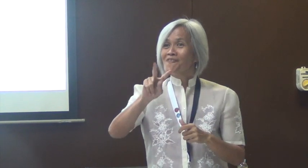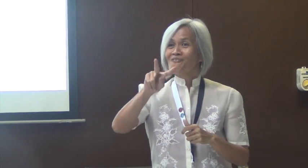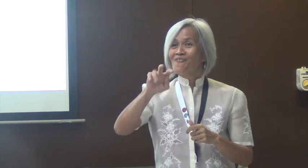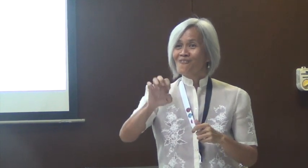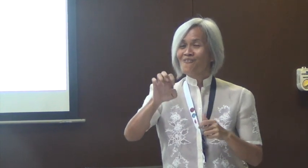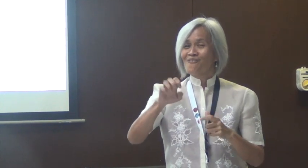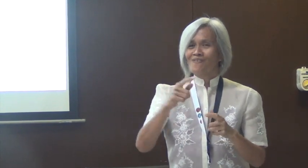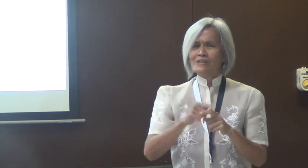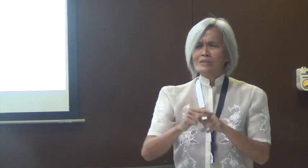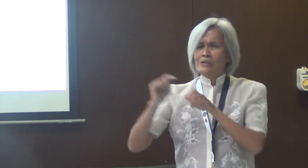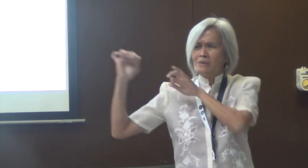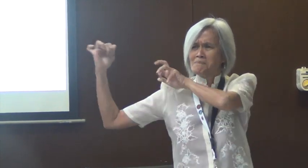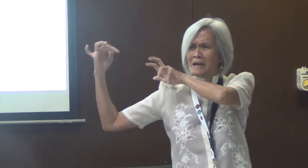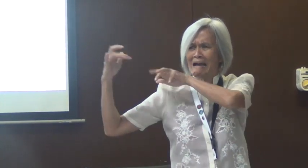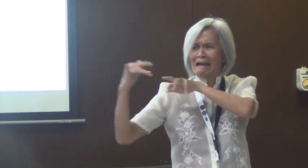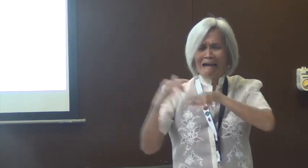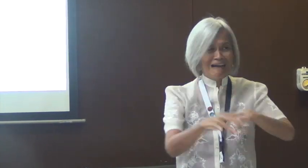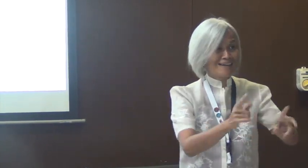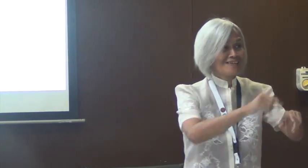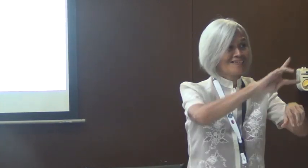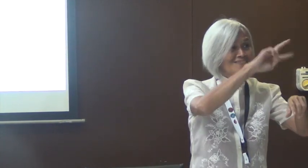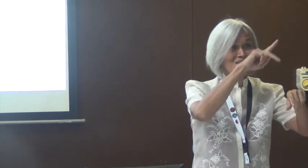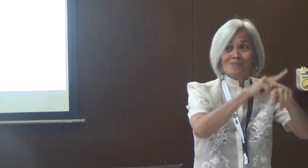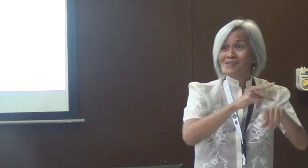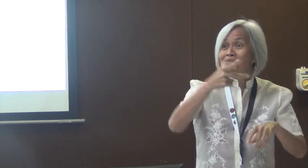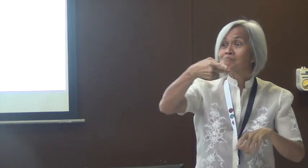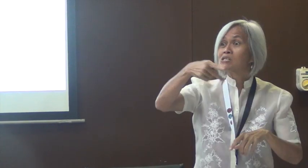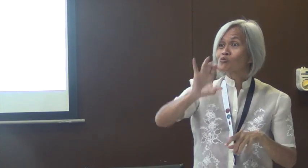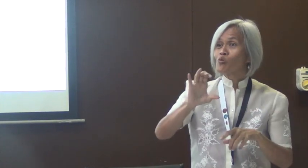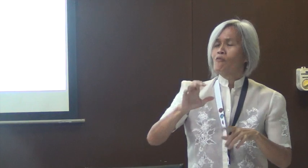So during the third wave, when the Peace Corps volunteers came.